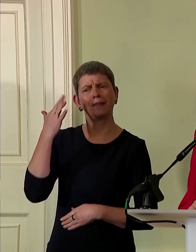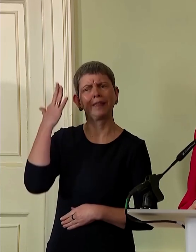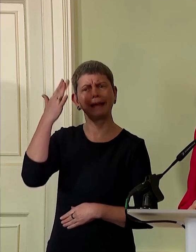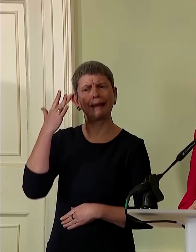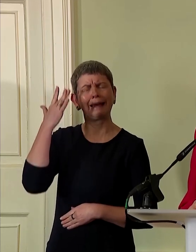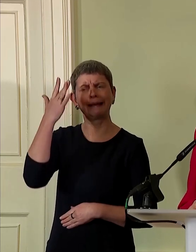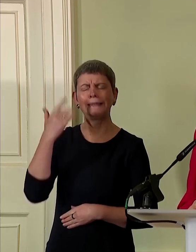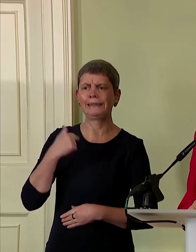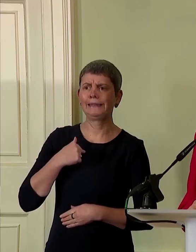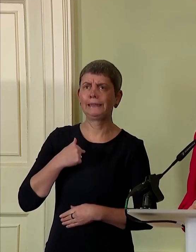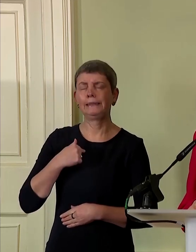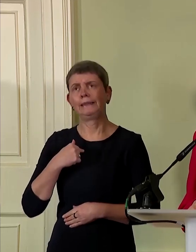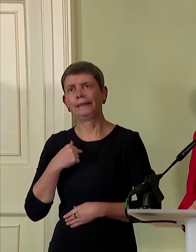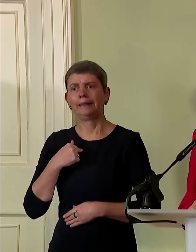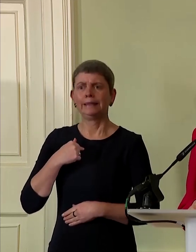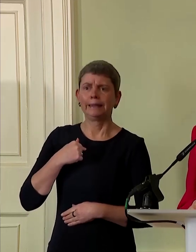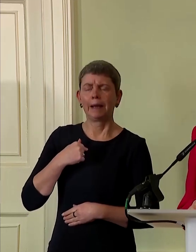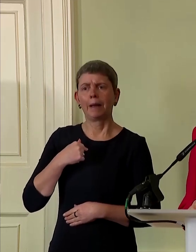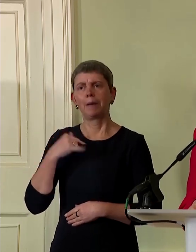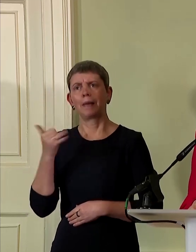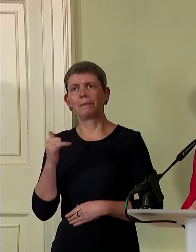albeit with oscillating levels of intensity for...